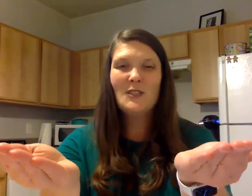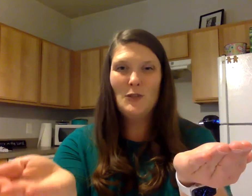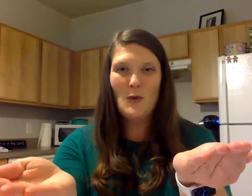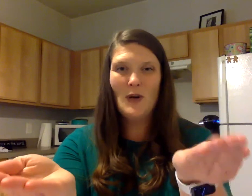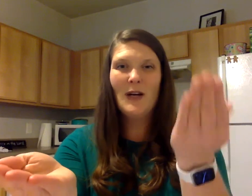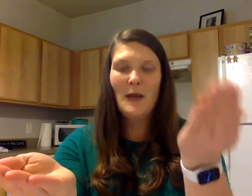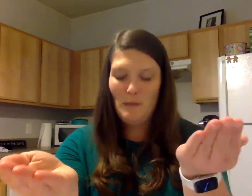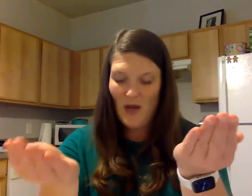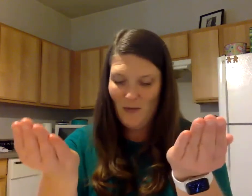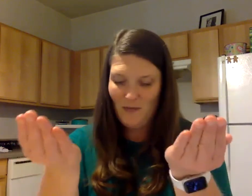Doorbell.